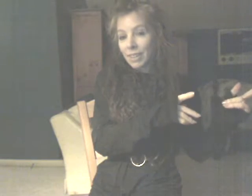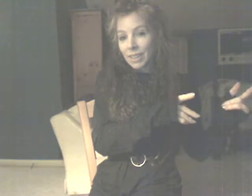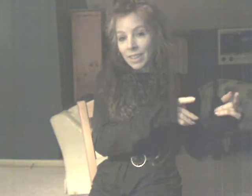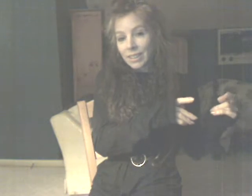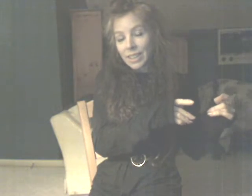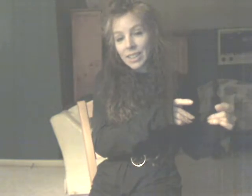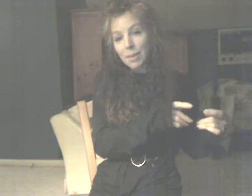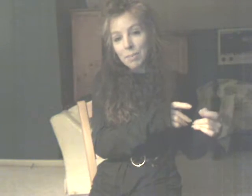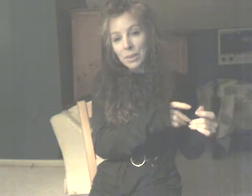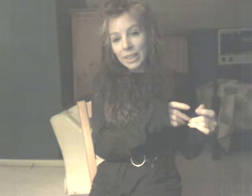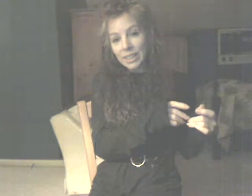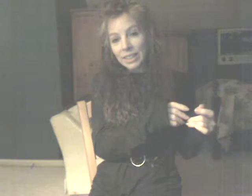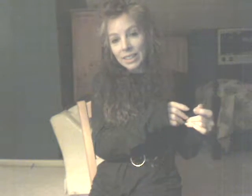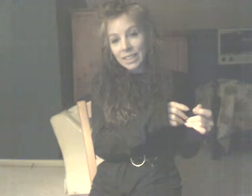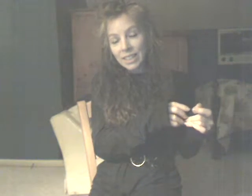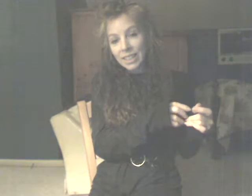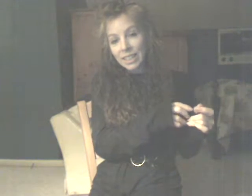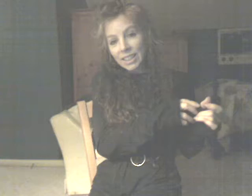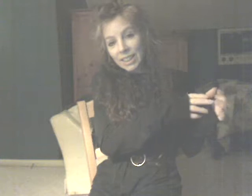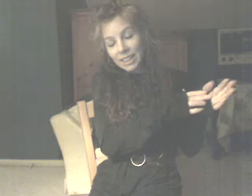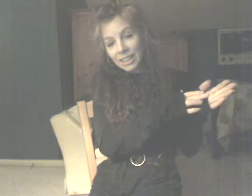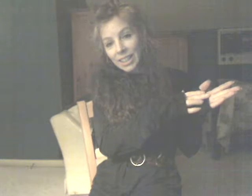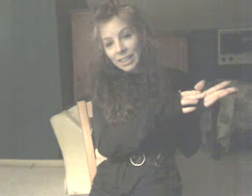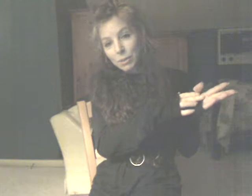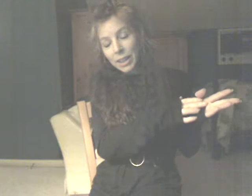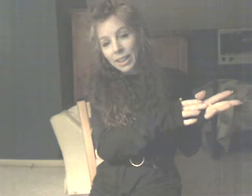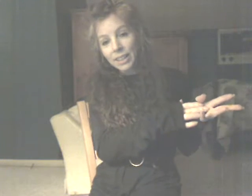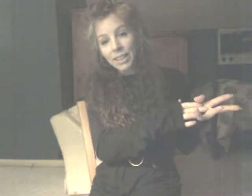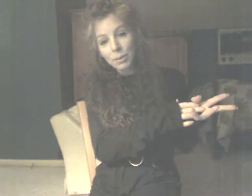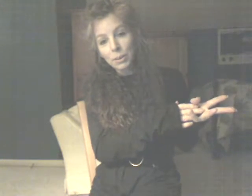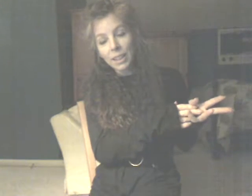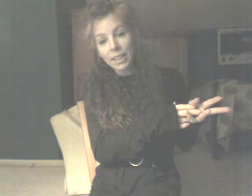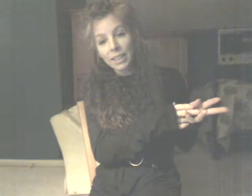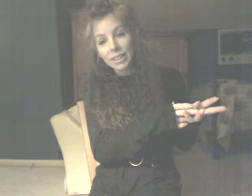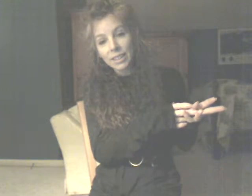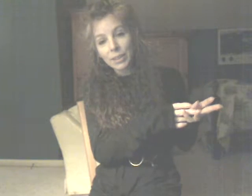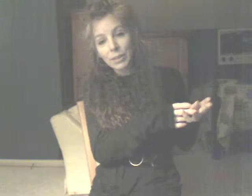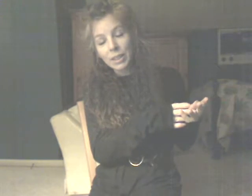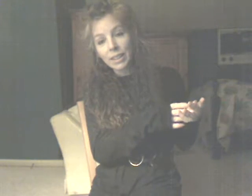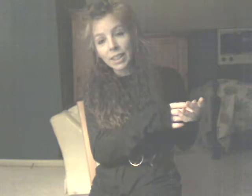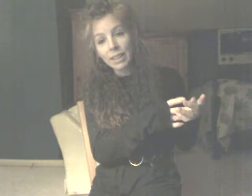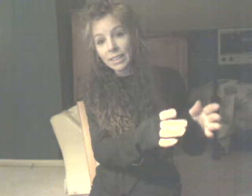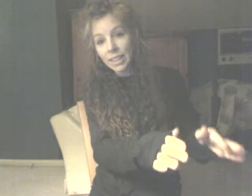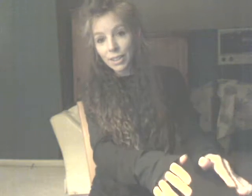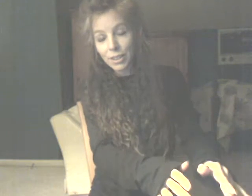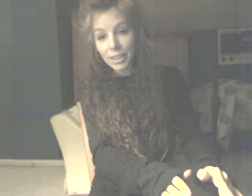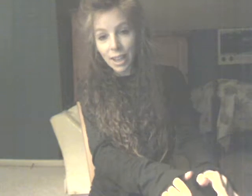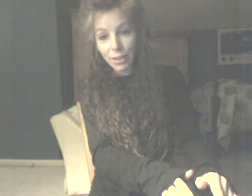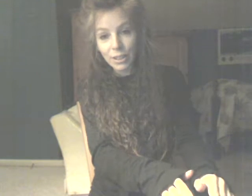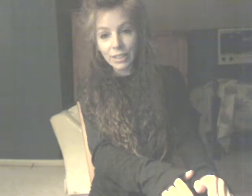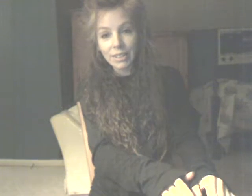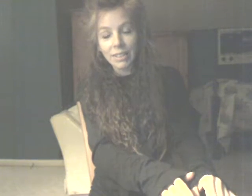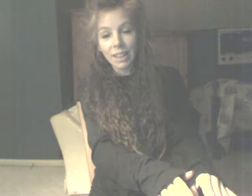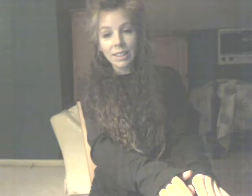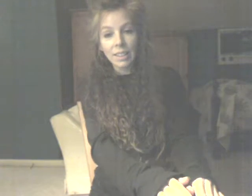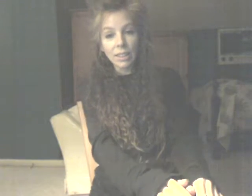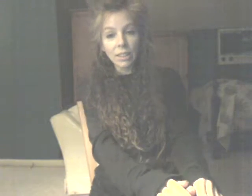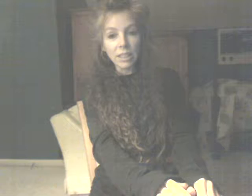And that at some point it's just like, get, get away, get away, you know, and then, and then yet there's the other, then there's the